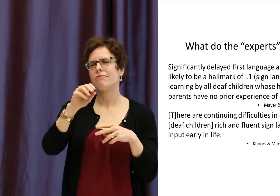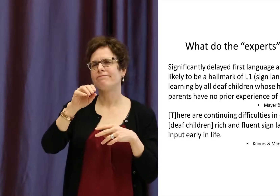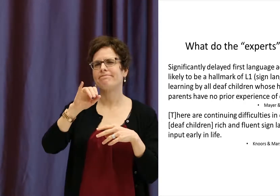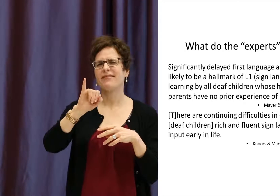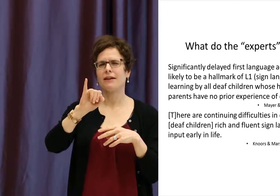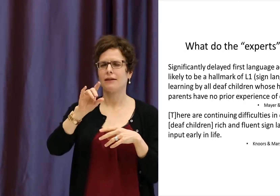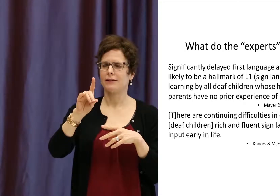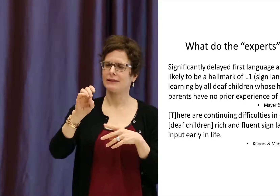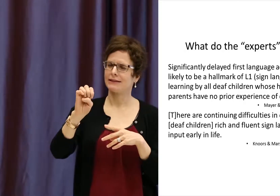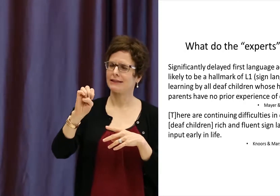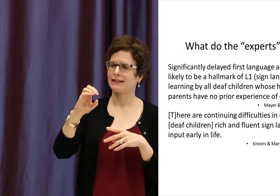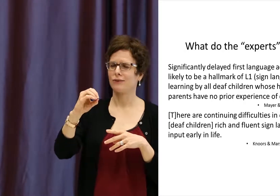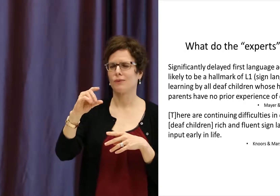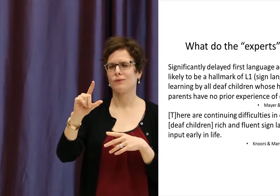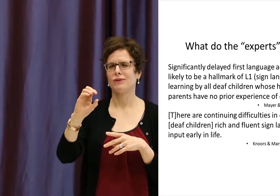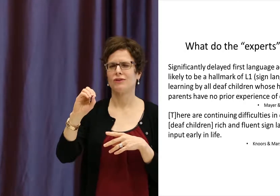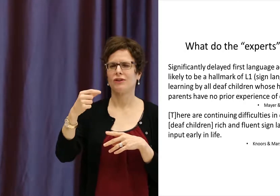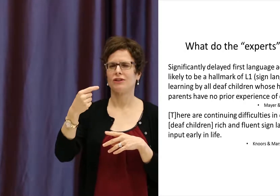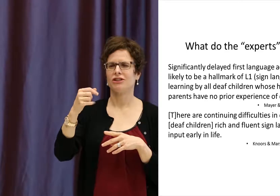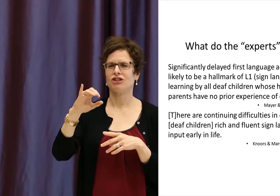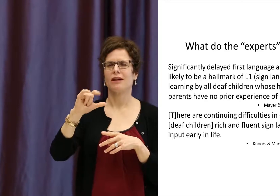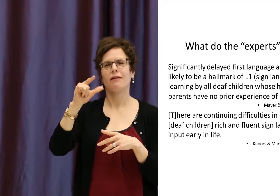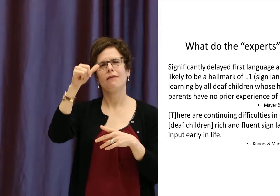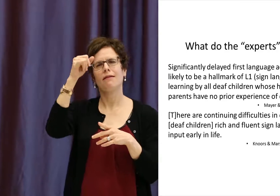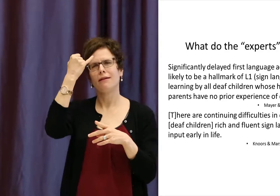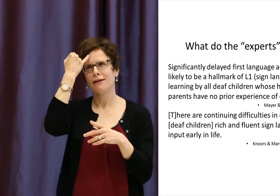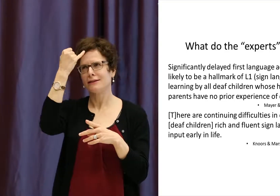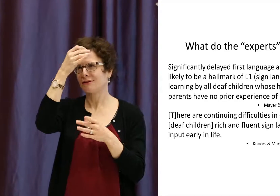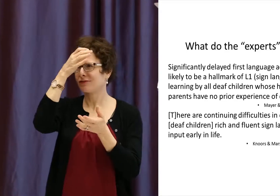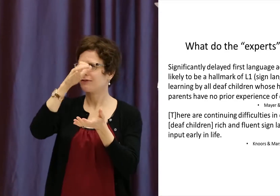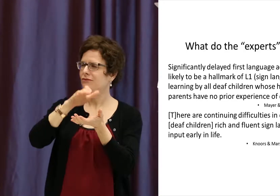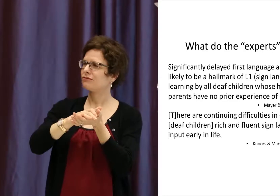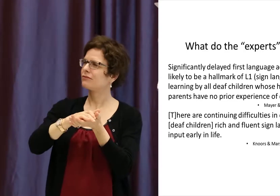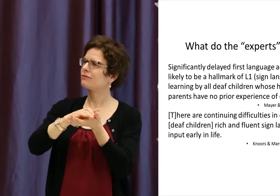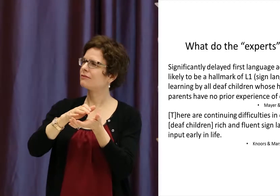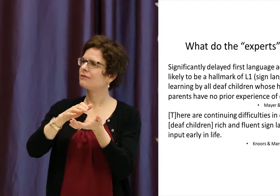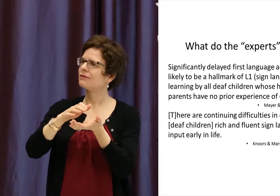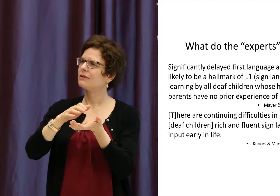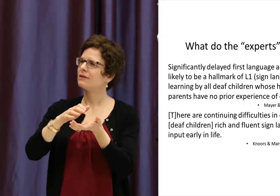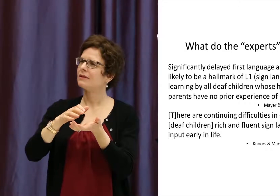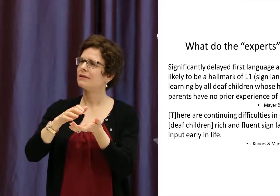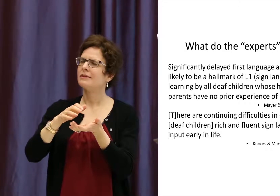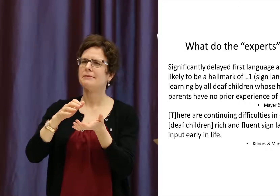Another type of barrier is what I like to refer to as ideological barriers.